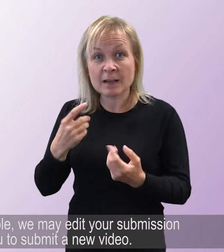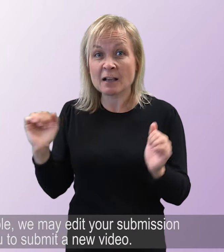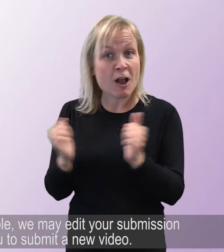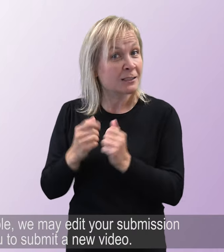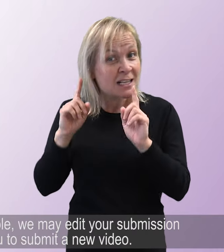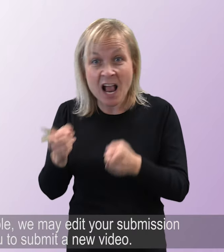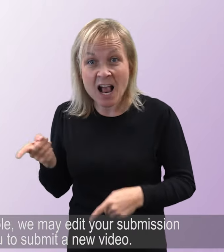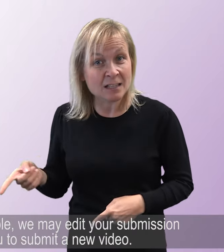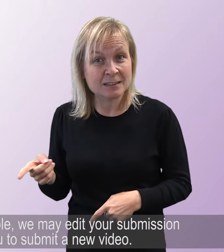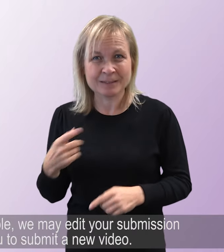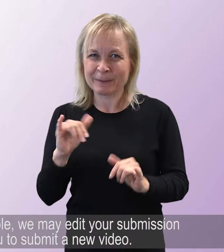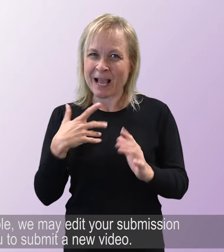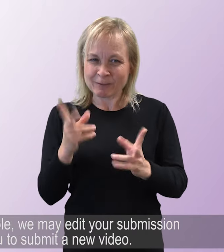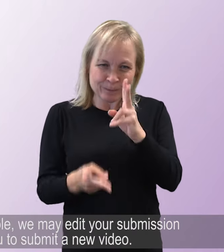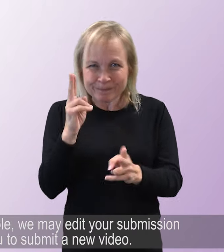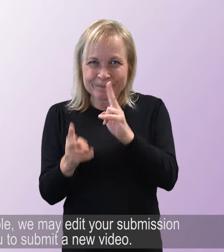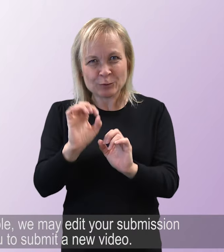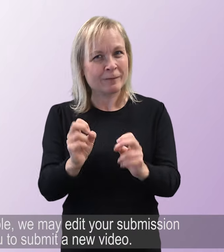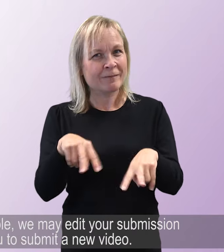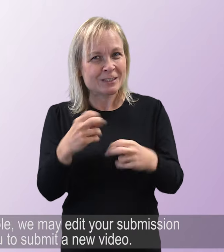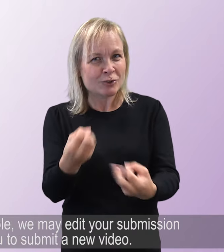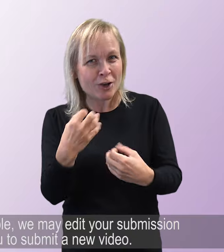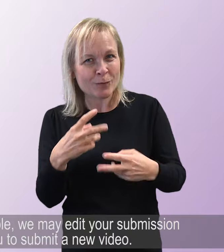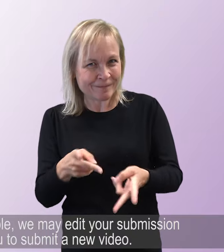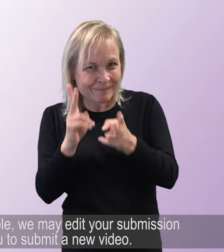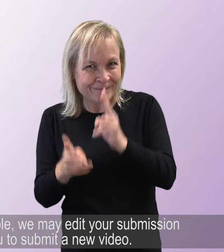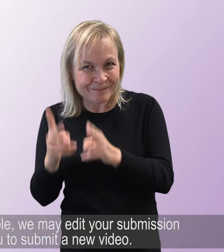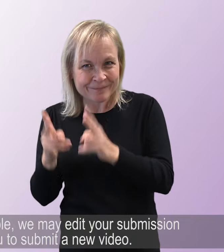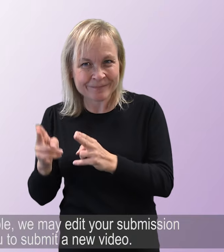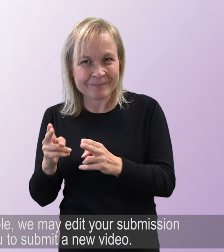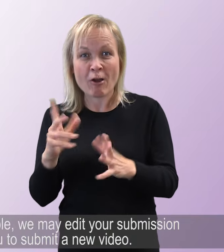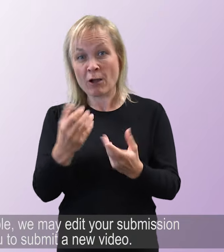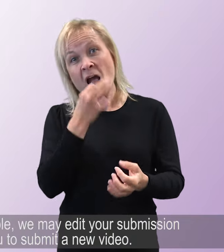If this is not possible, we may edit your submission or ask you to submit a new video.